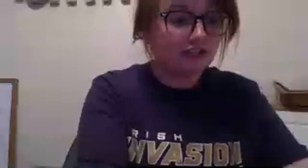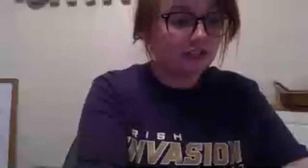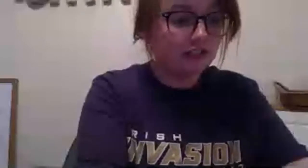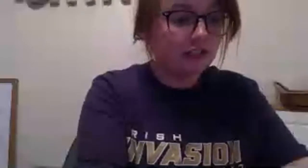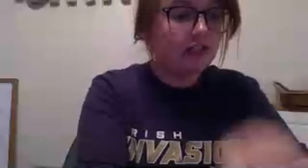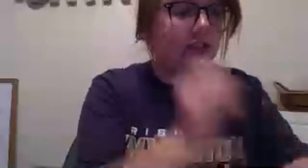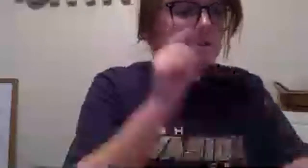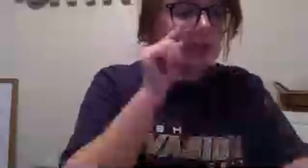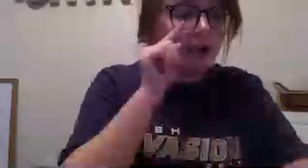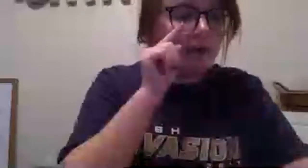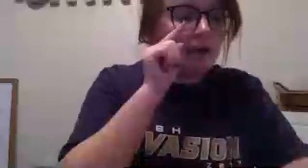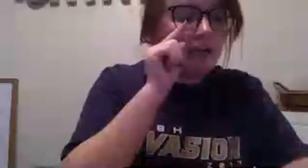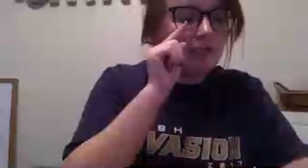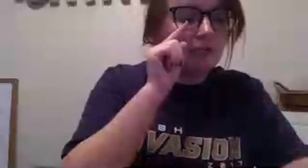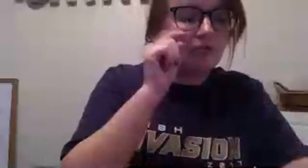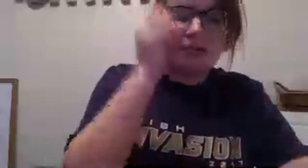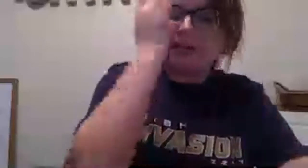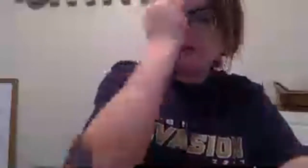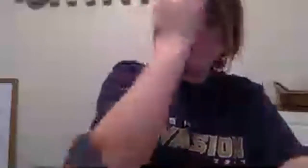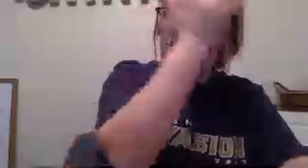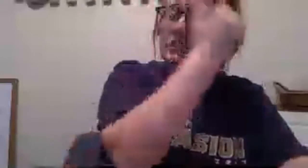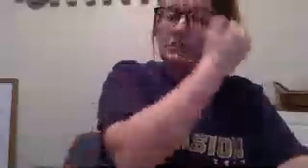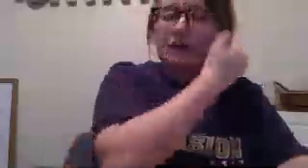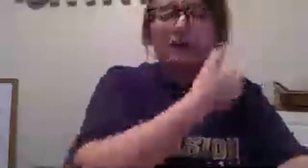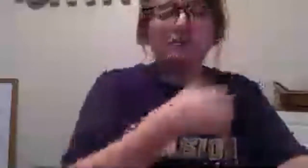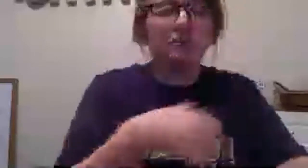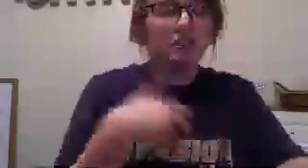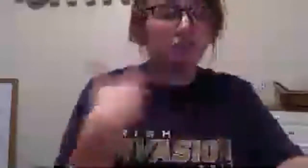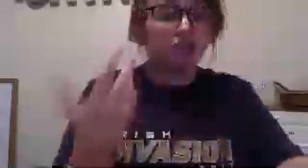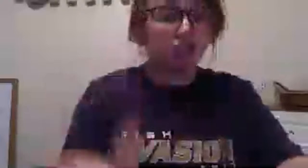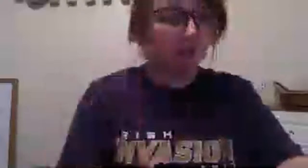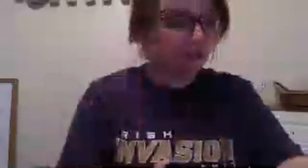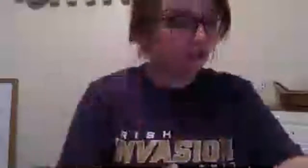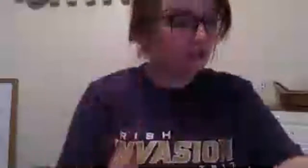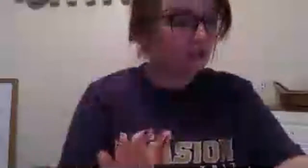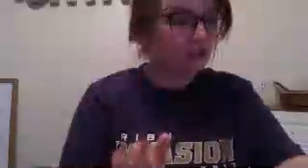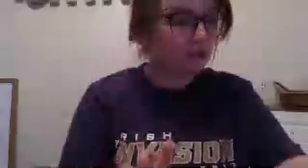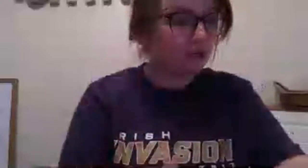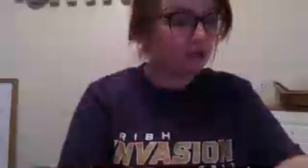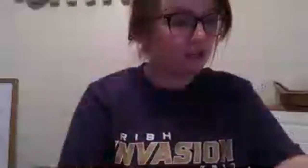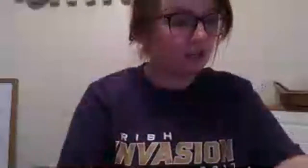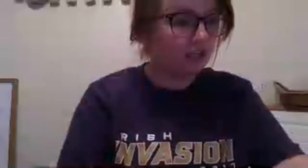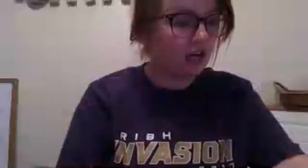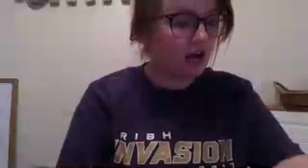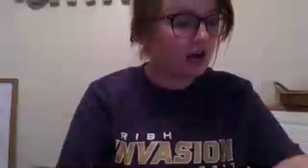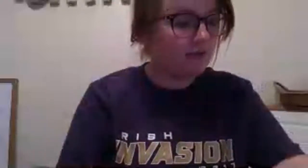um and he's performing an exorcism on this girl let's call her rachel that's what the story calls her um